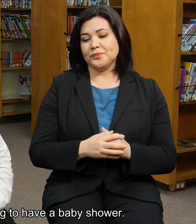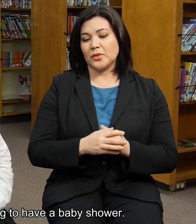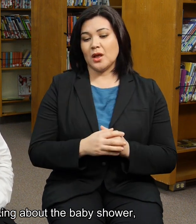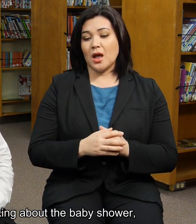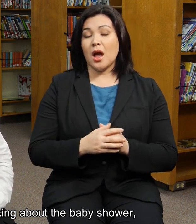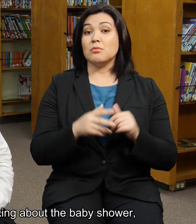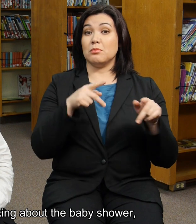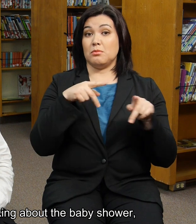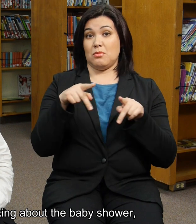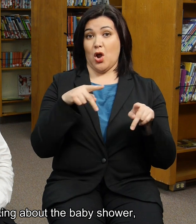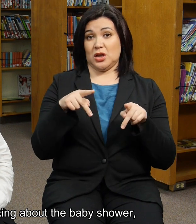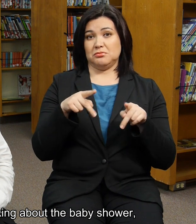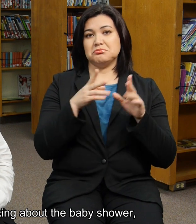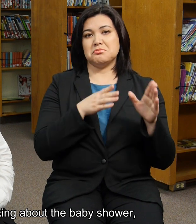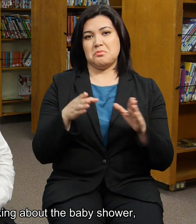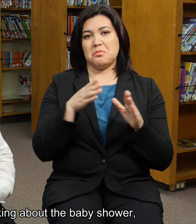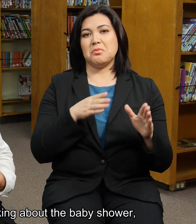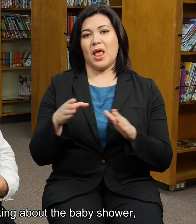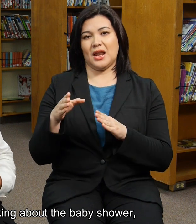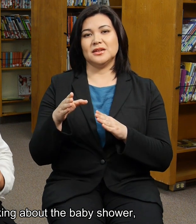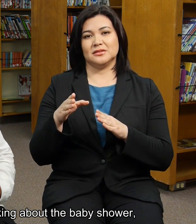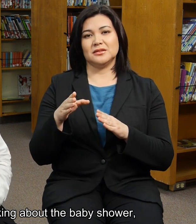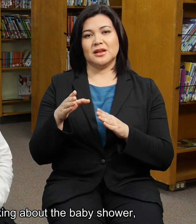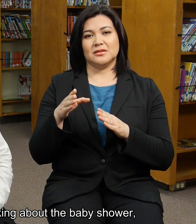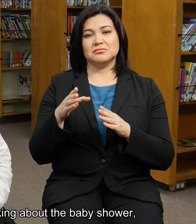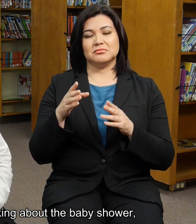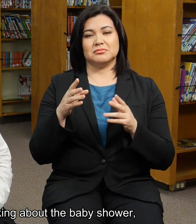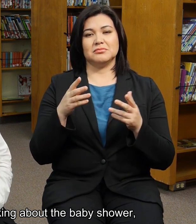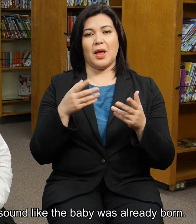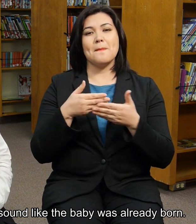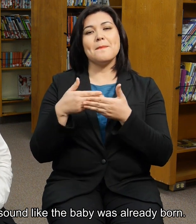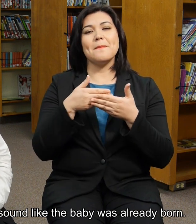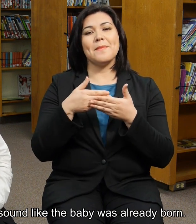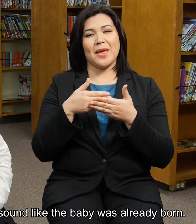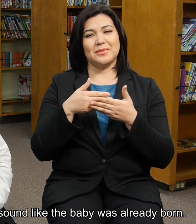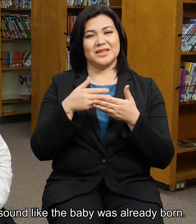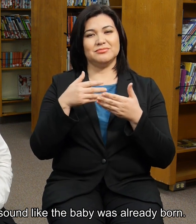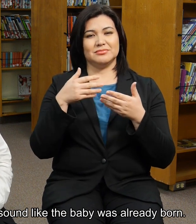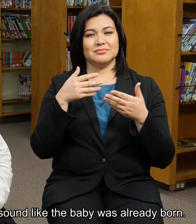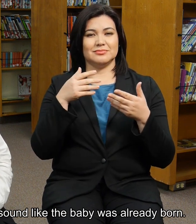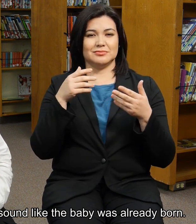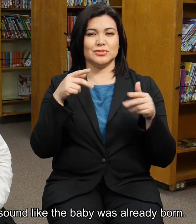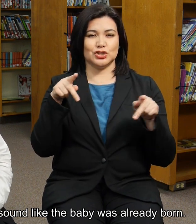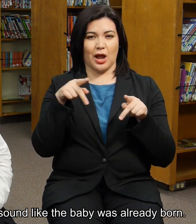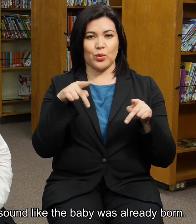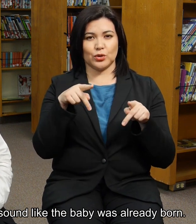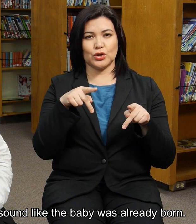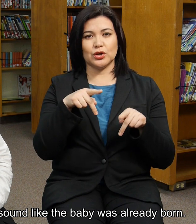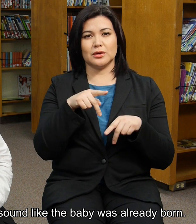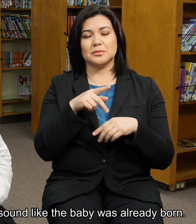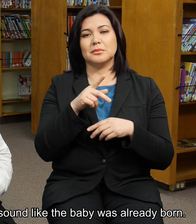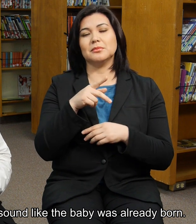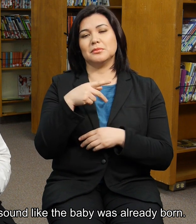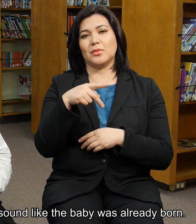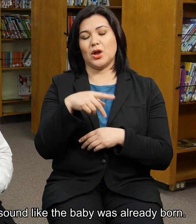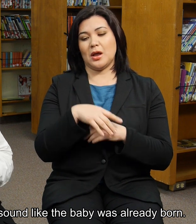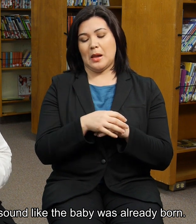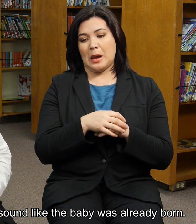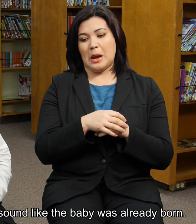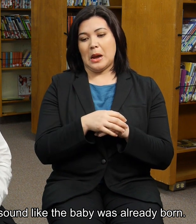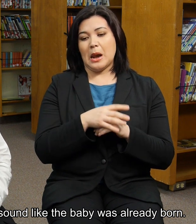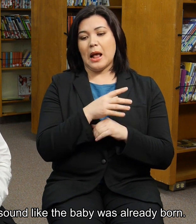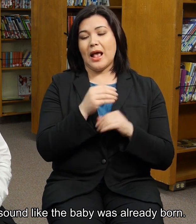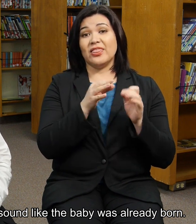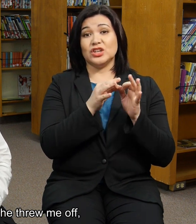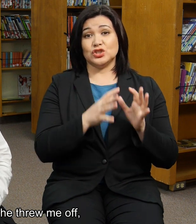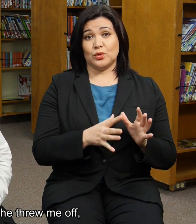shower and we were talking about the baby shower, but the interpreter made it sound like the baby was